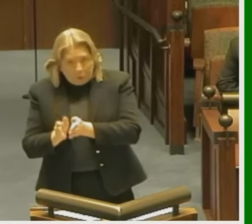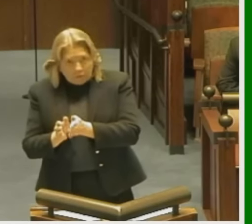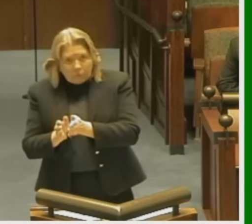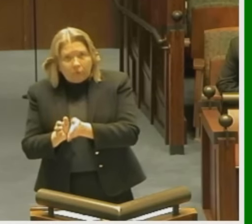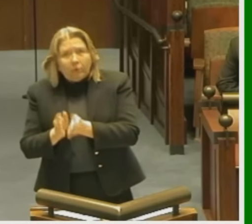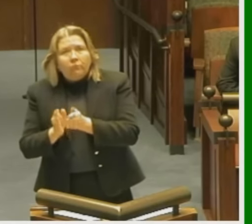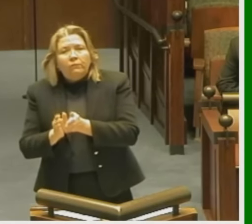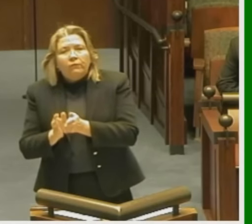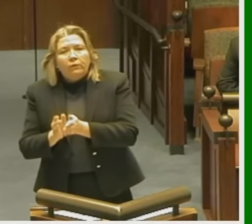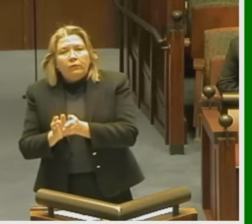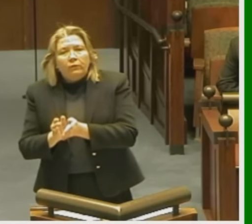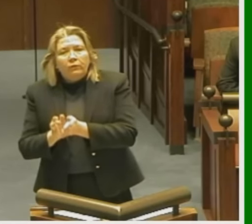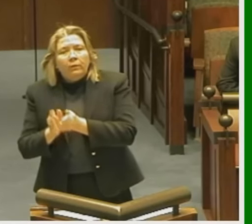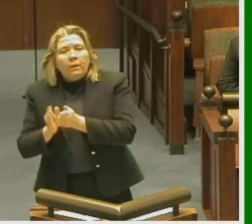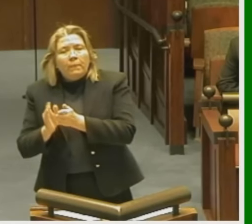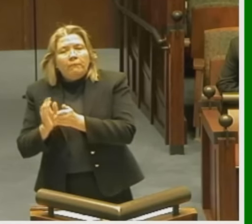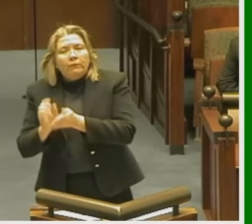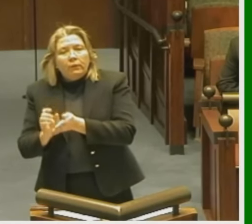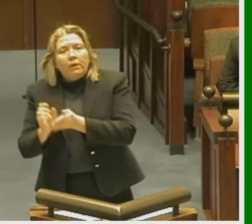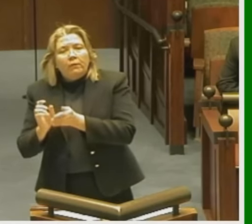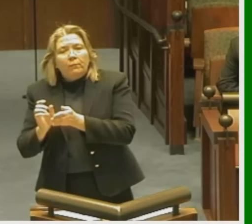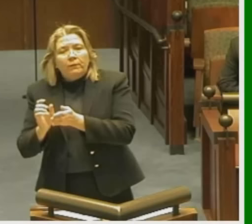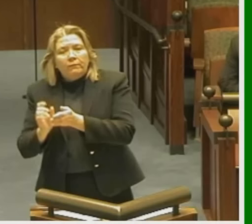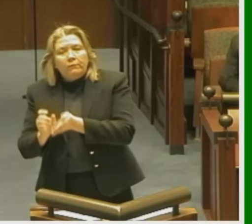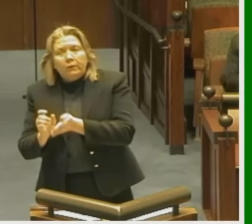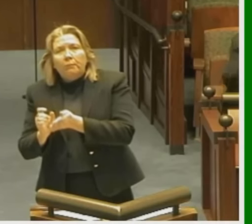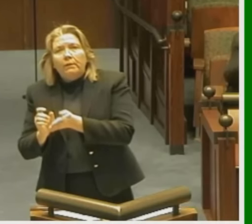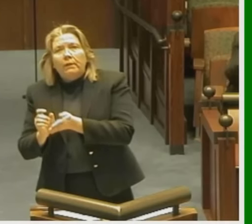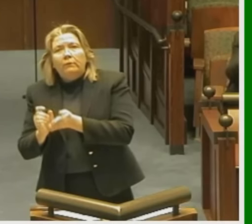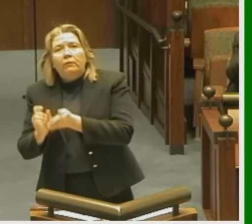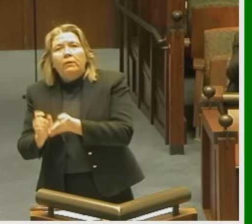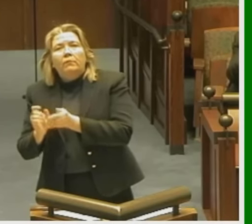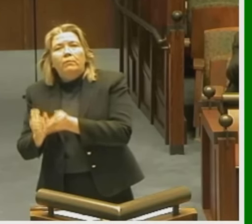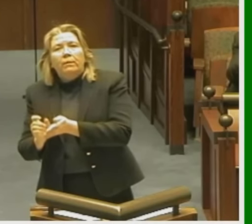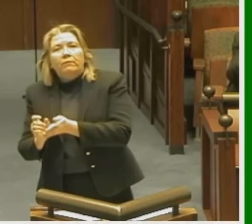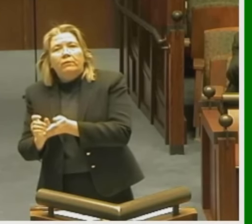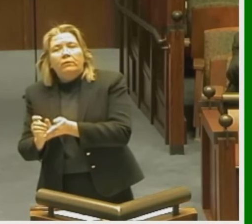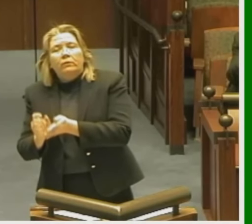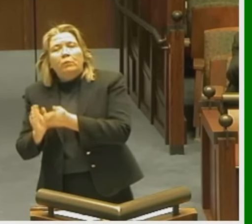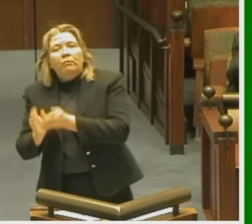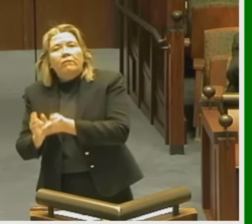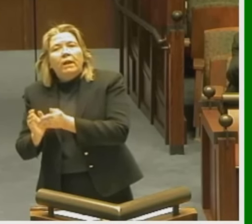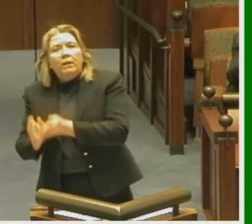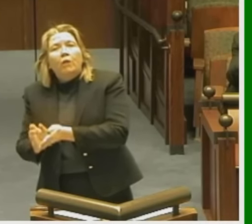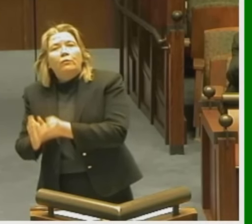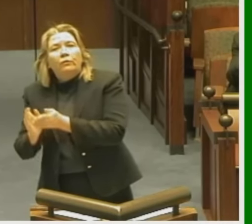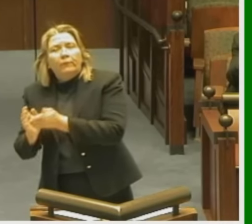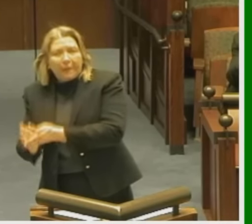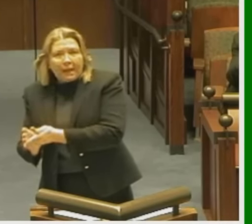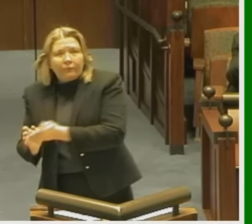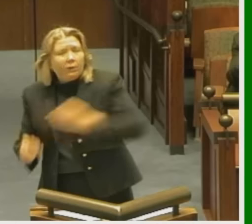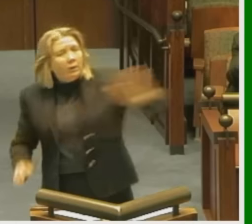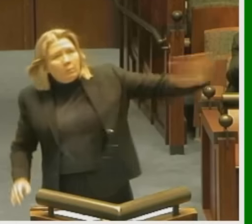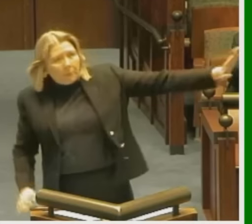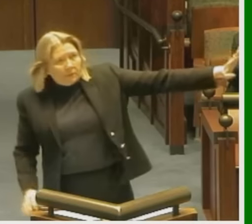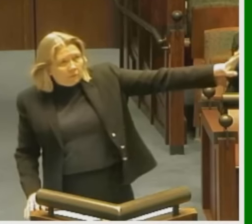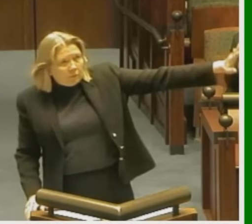PERS refers to the retirement allowance and the other benefits provided under the Act. Pension